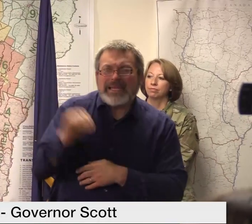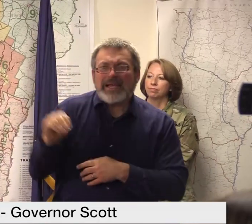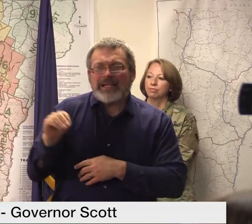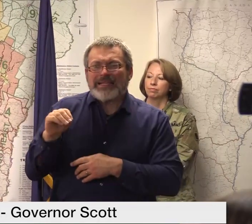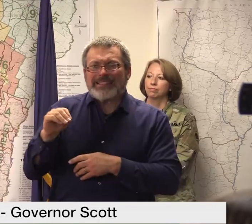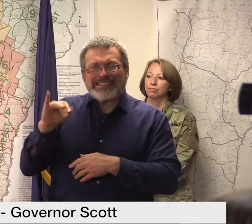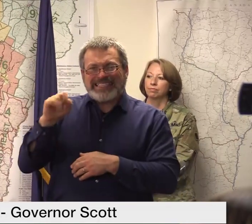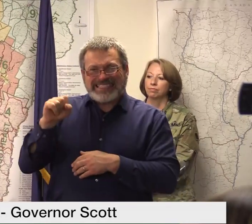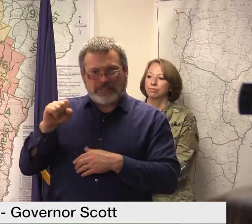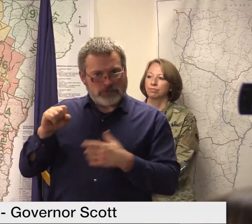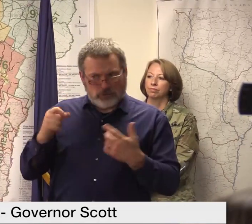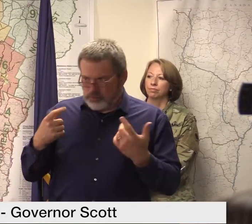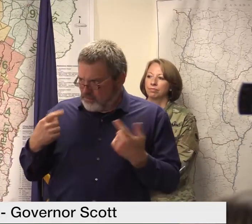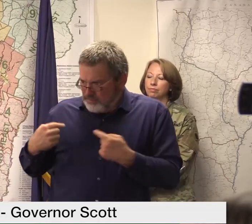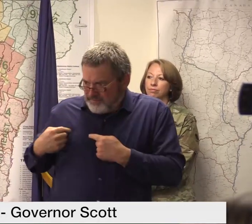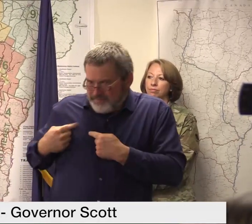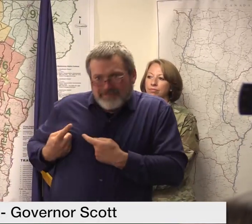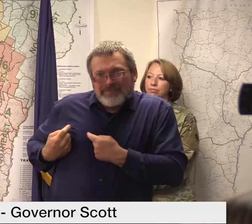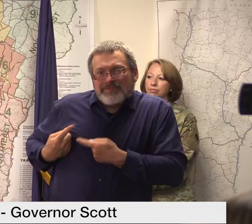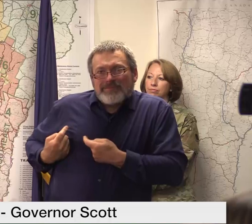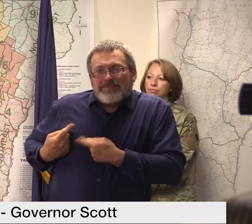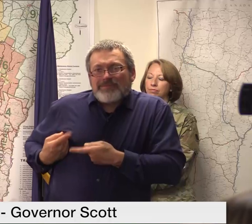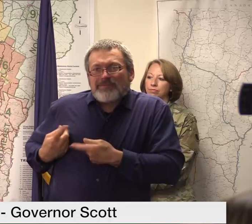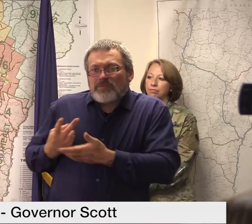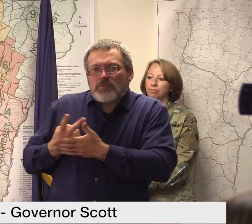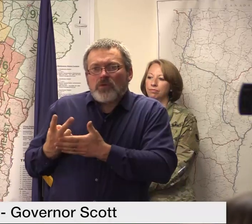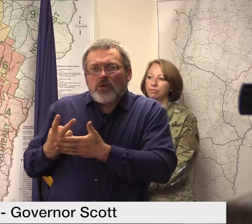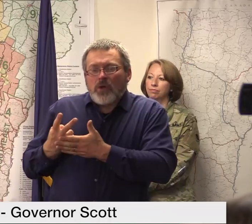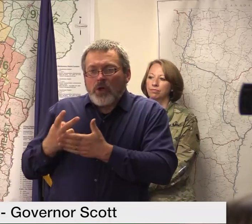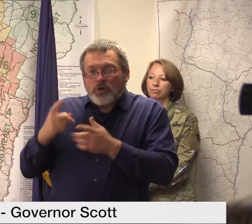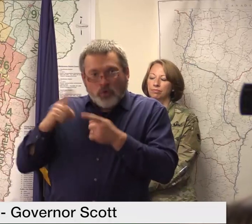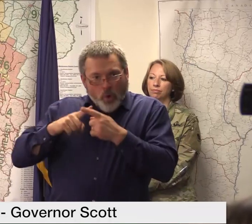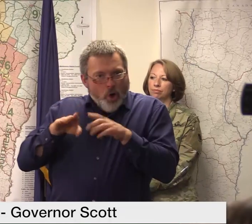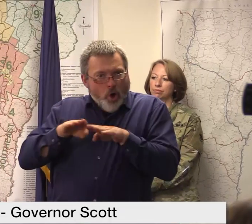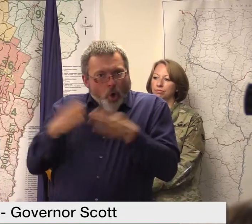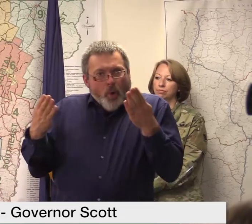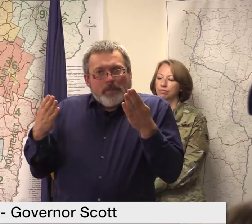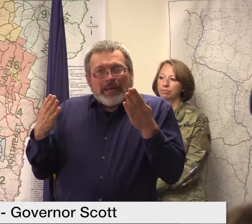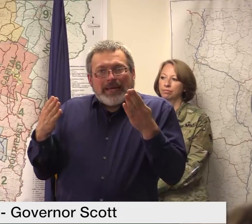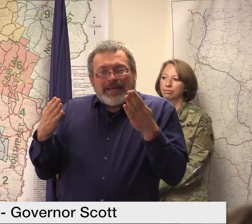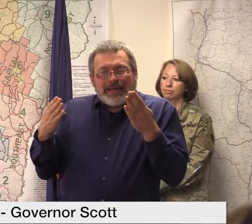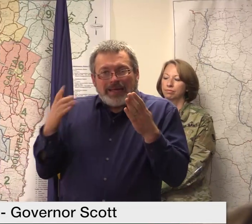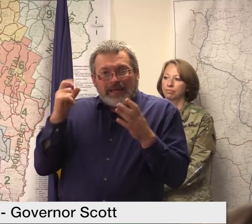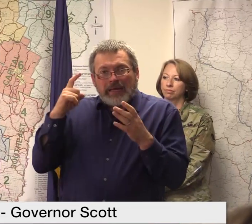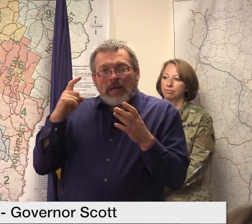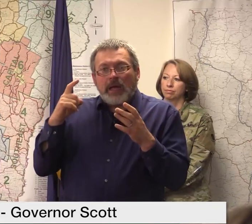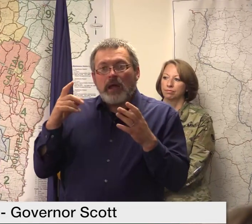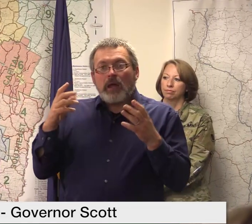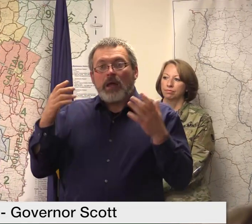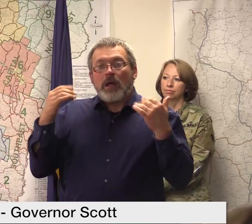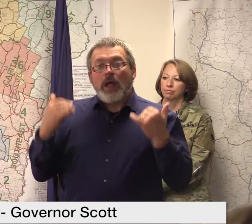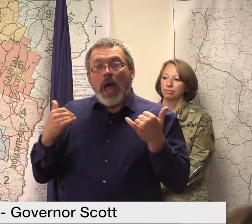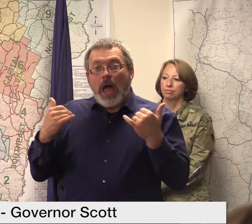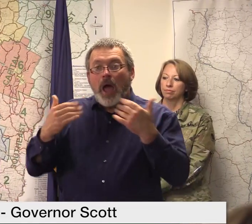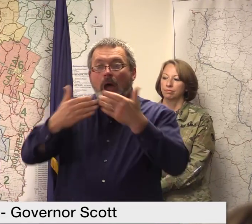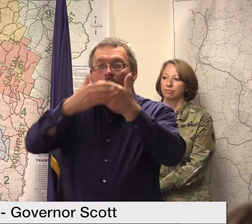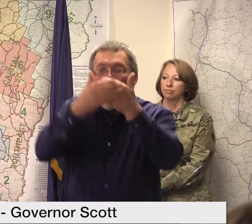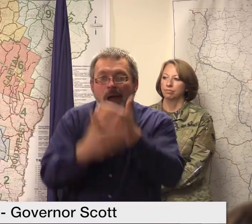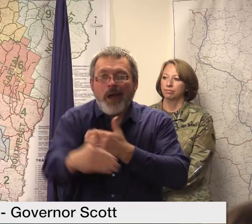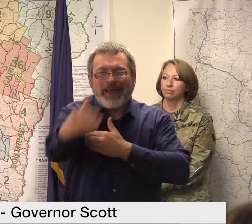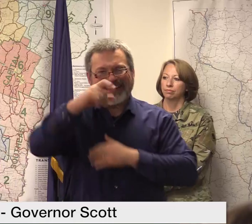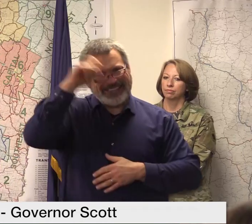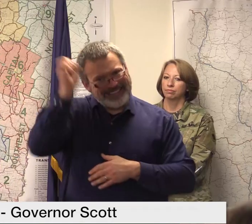response getting the roads back open for now that does not include permanent replacement